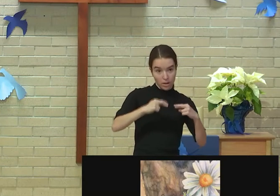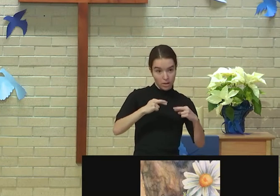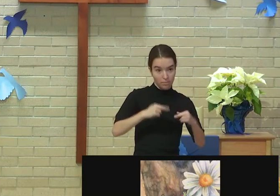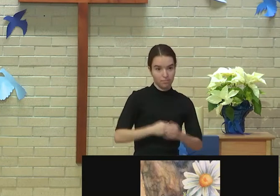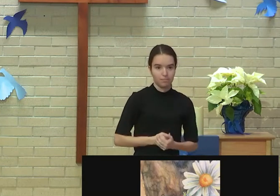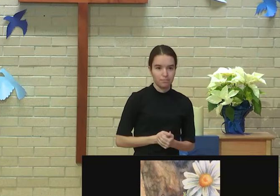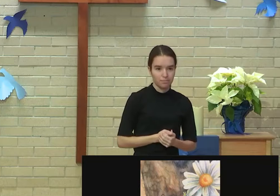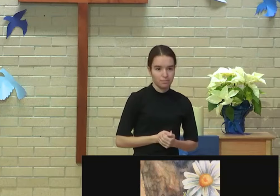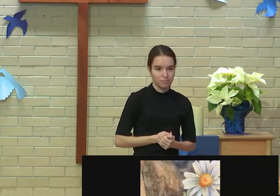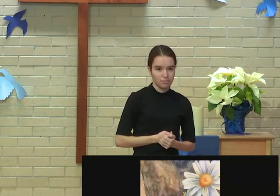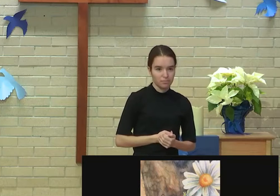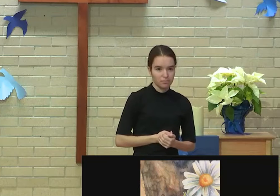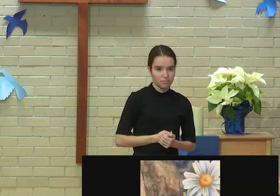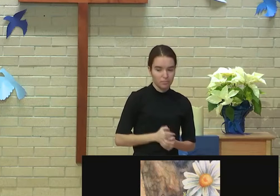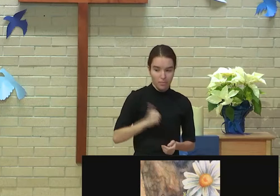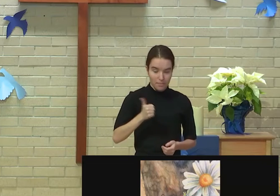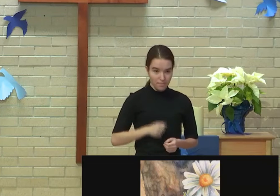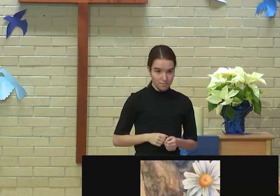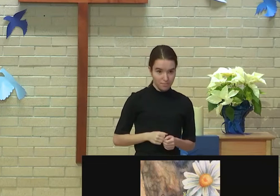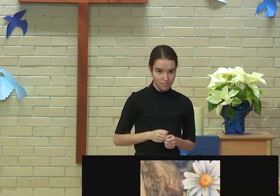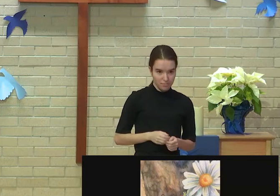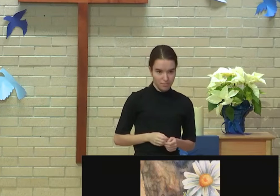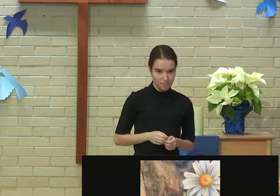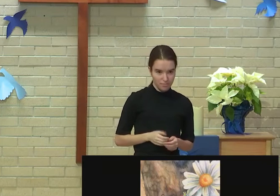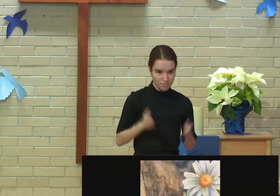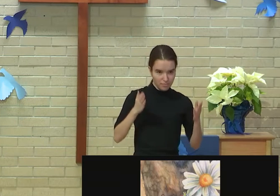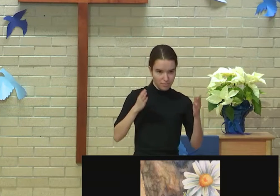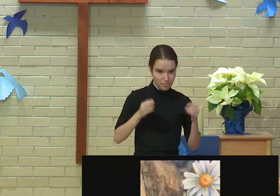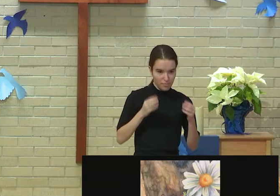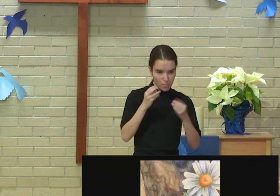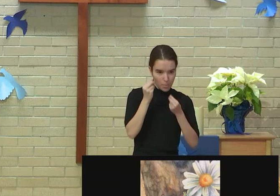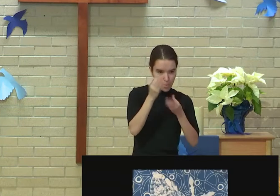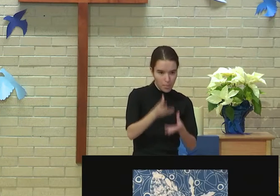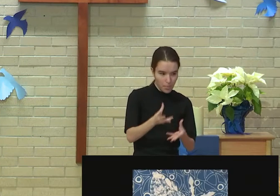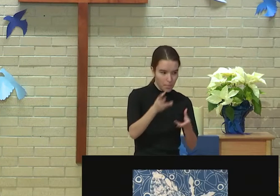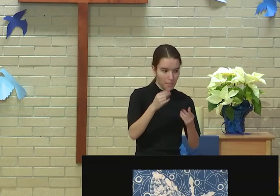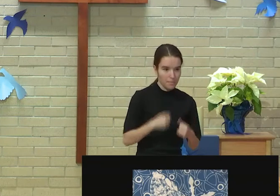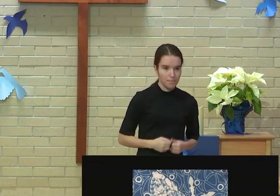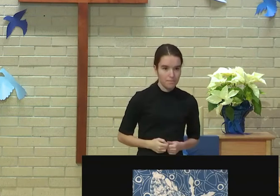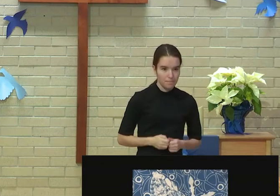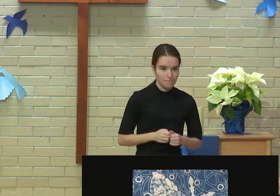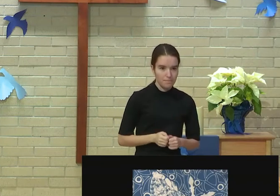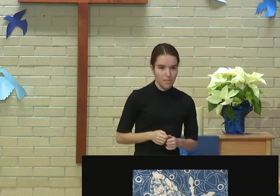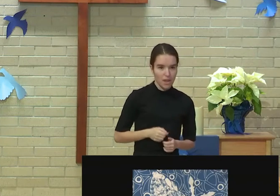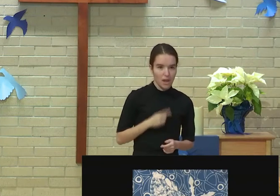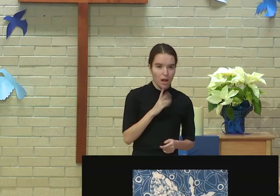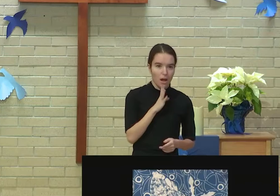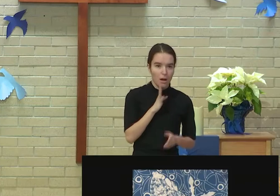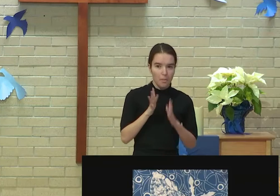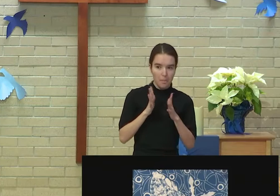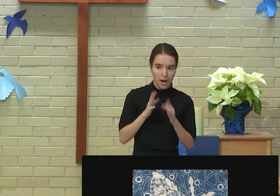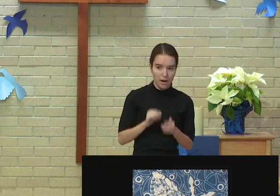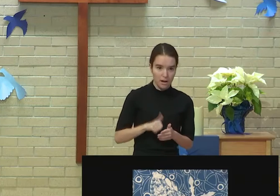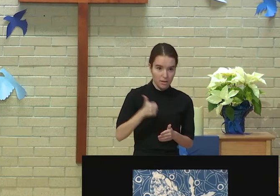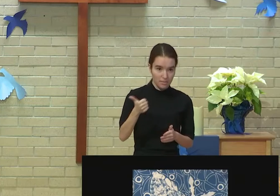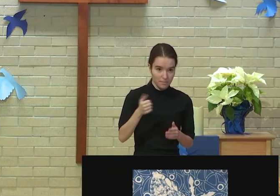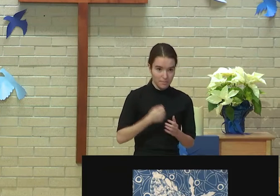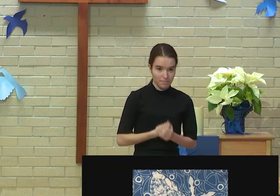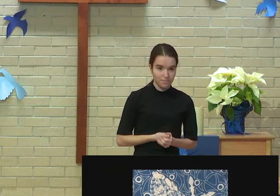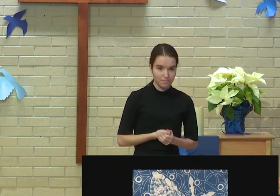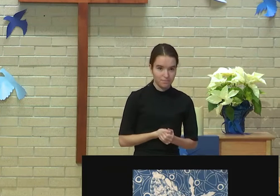I'd also like to share with you some comments that the artists made about their work. We asked each of the artists to submit an artist statement